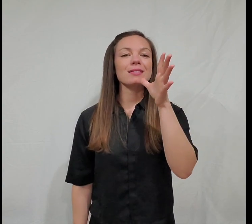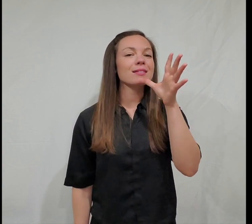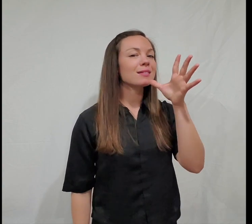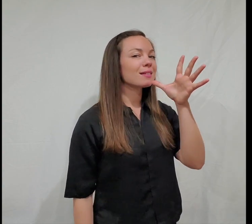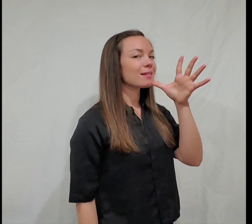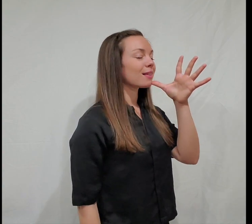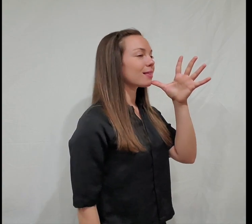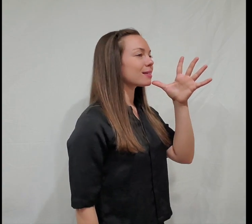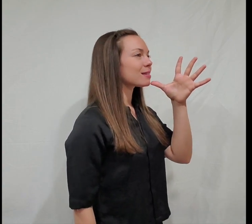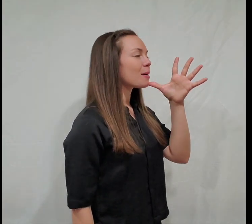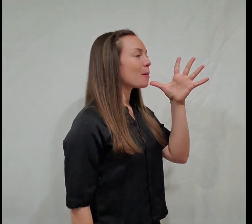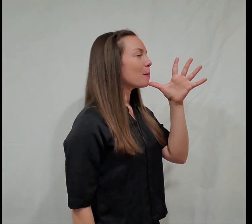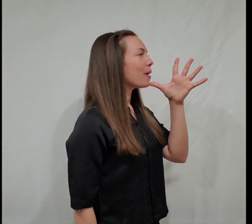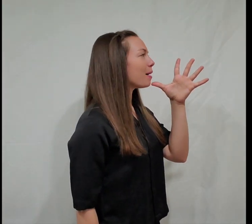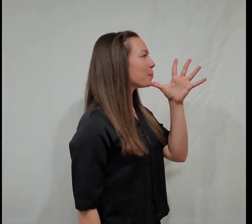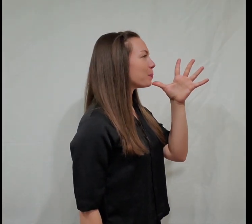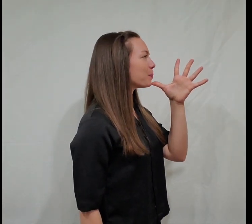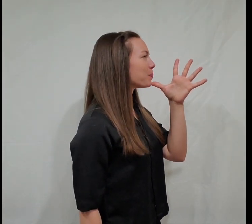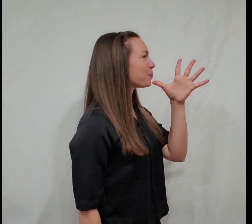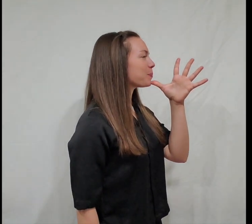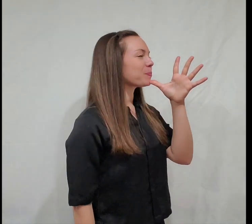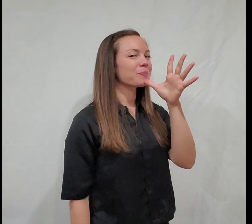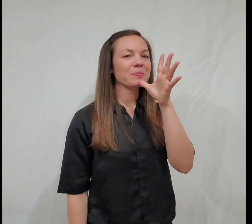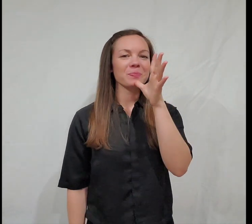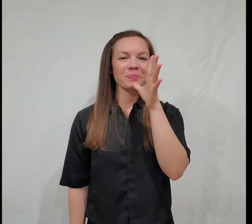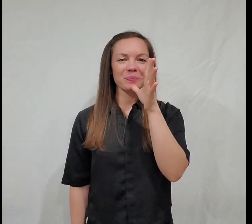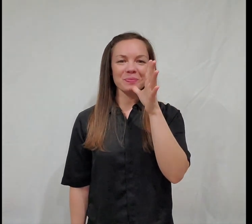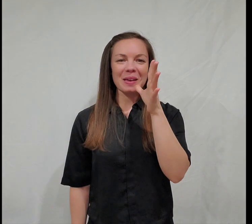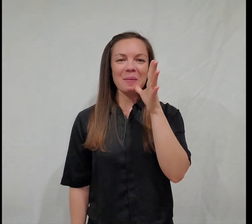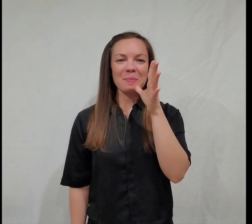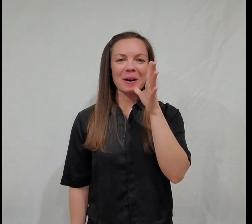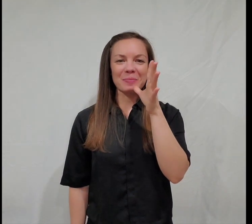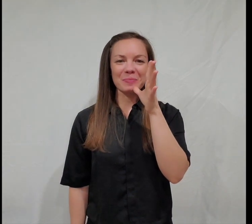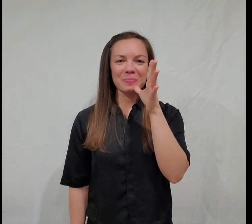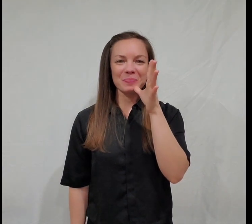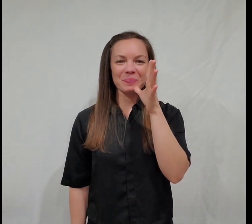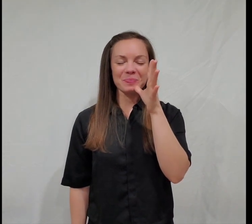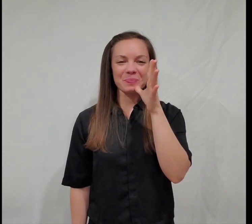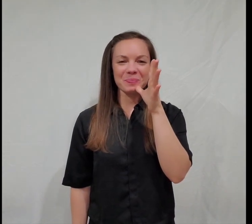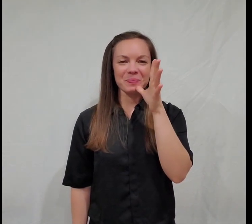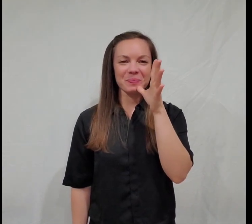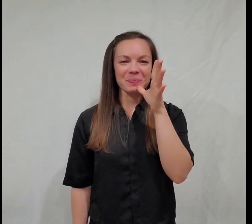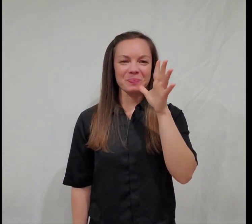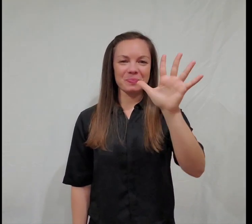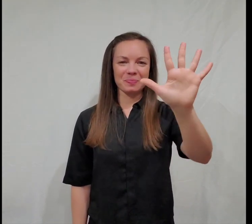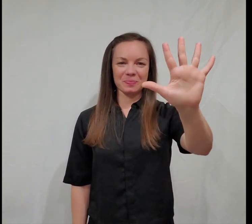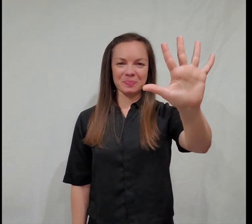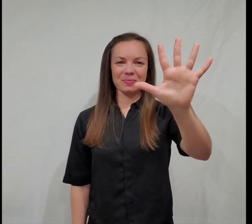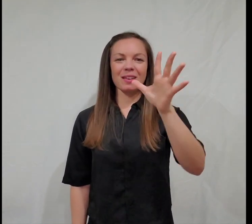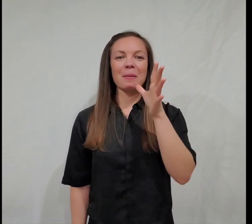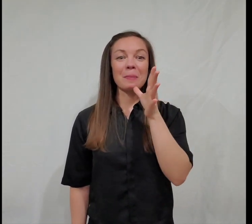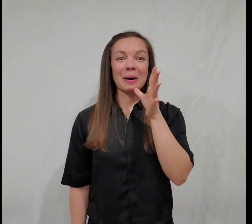mom, mom, mom.